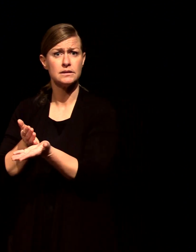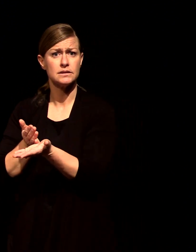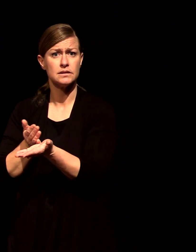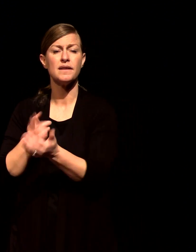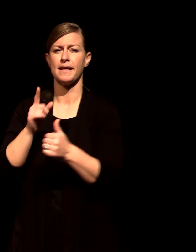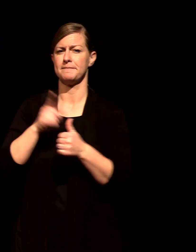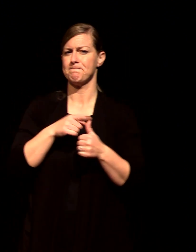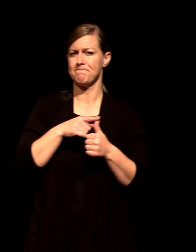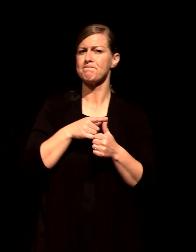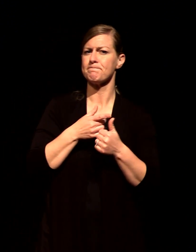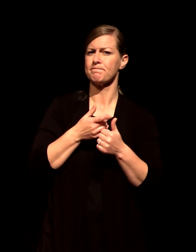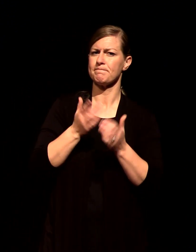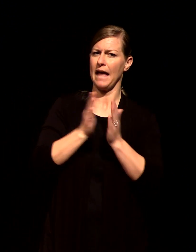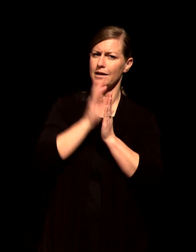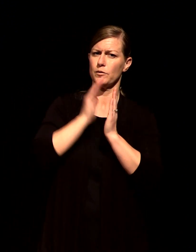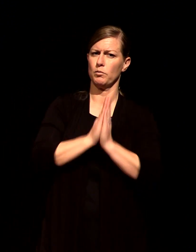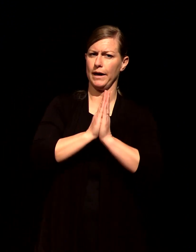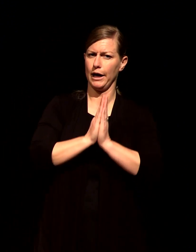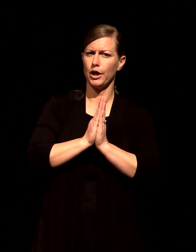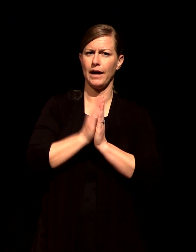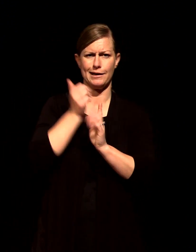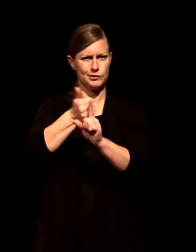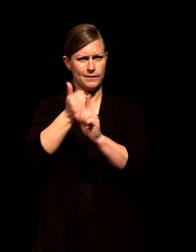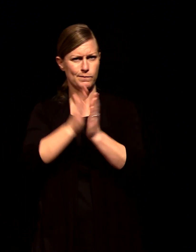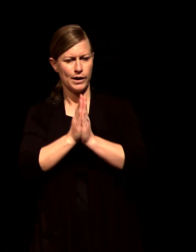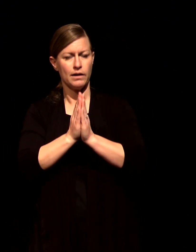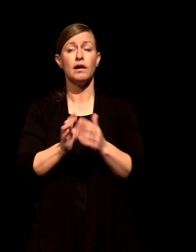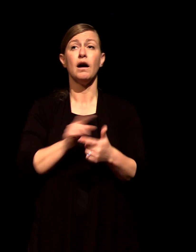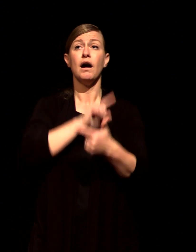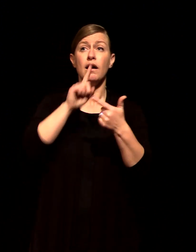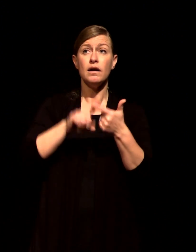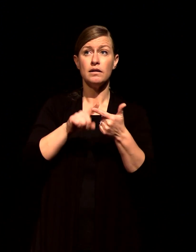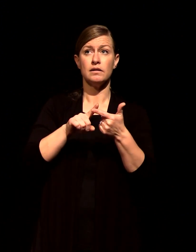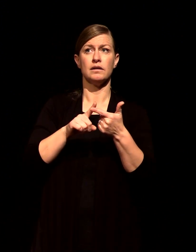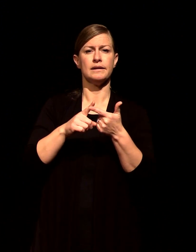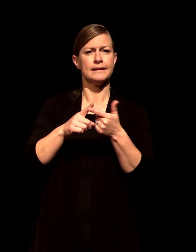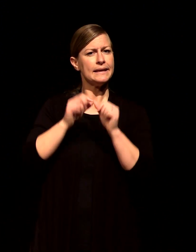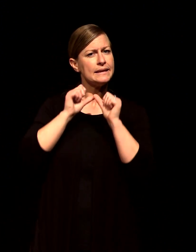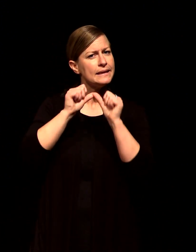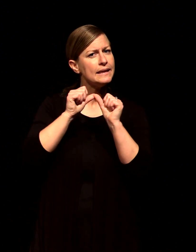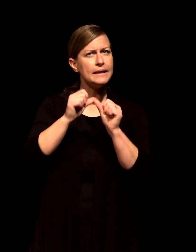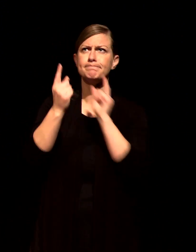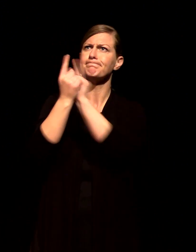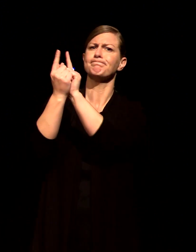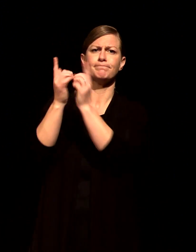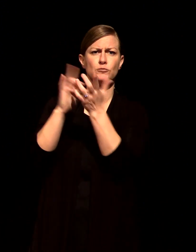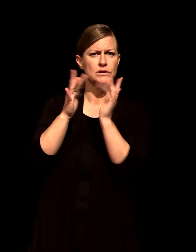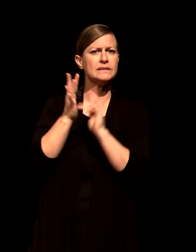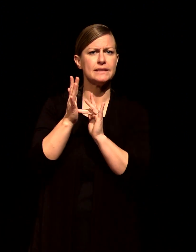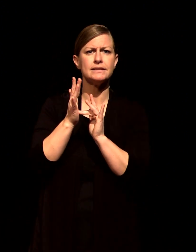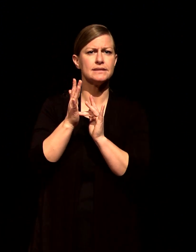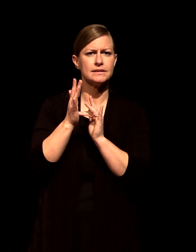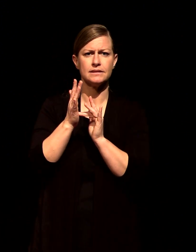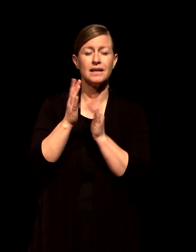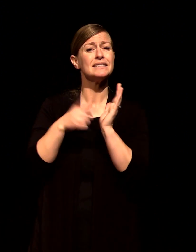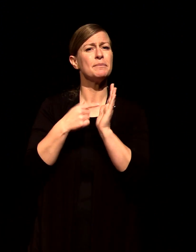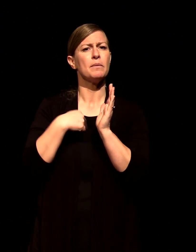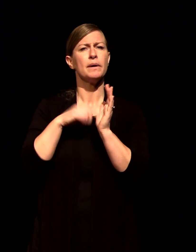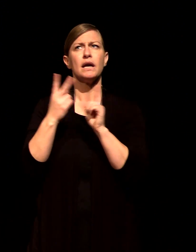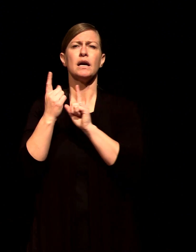confession in repentance there's a lot of times that I think we hide or we shy away or we feel like God Jesus just doesn't want me to come